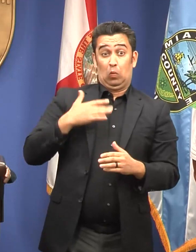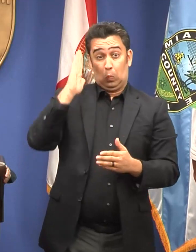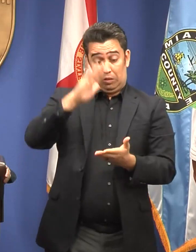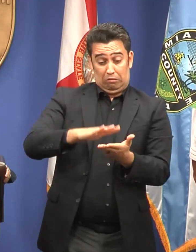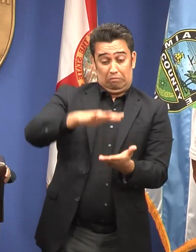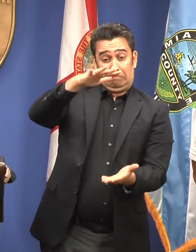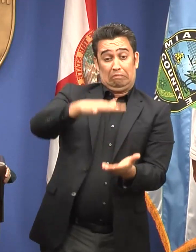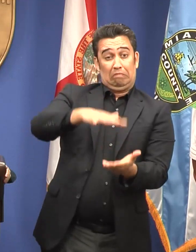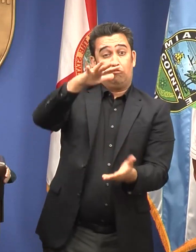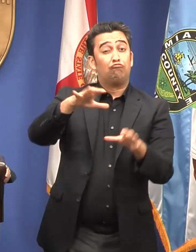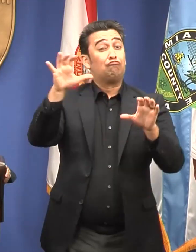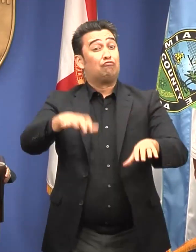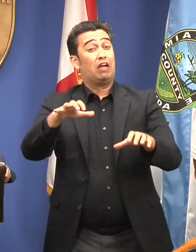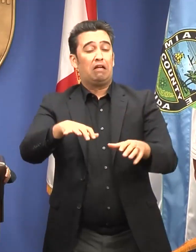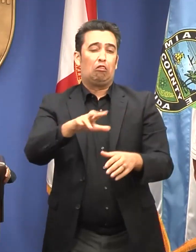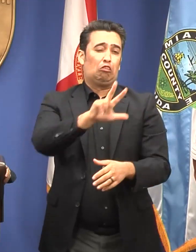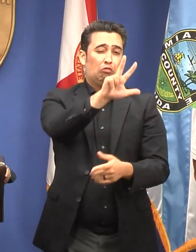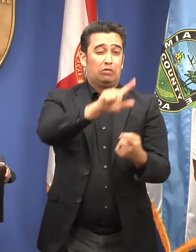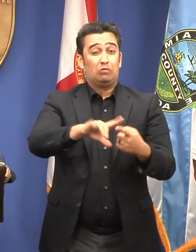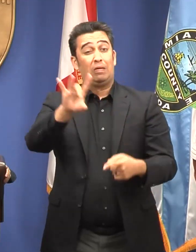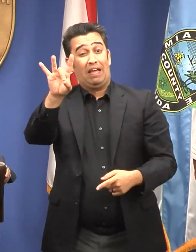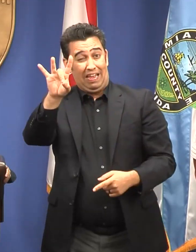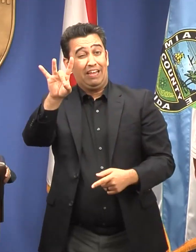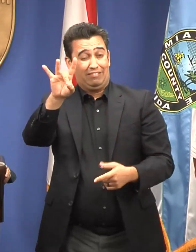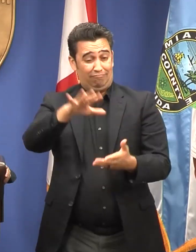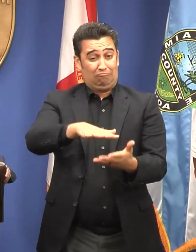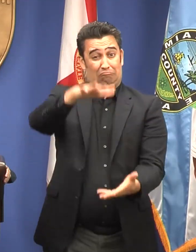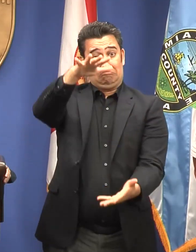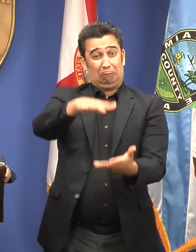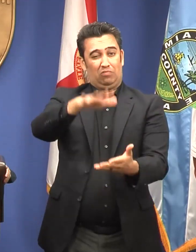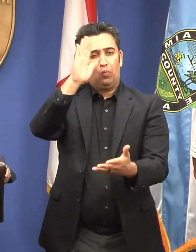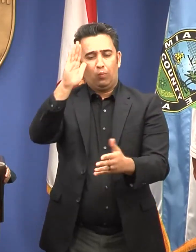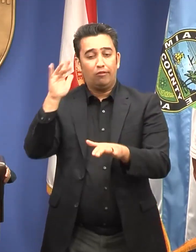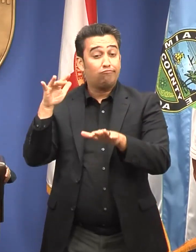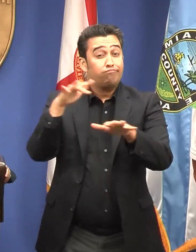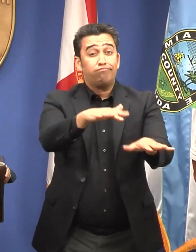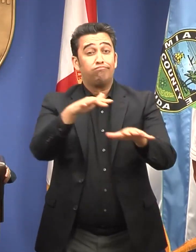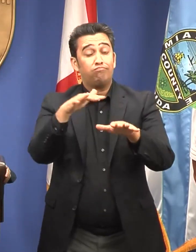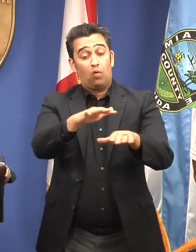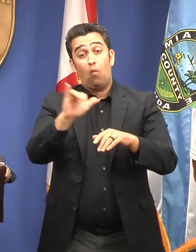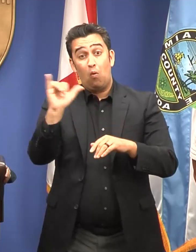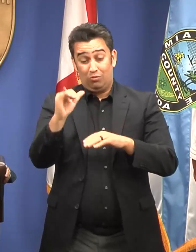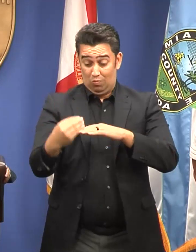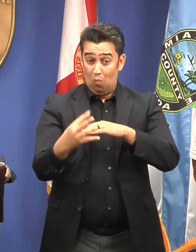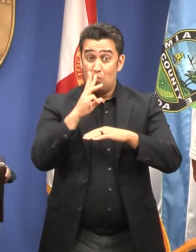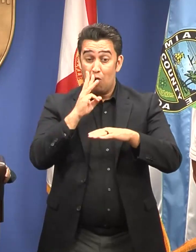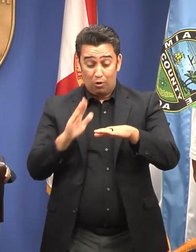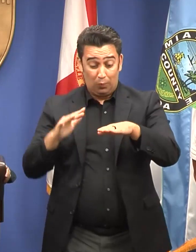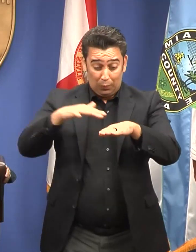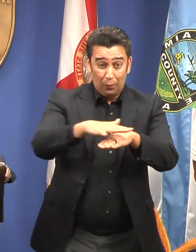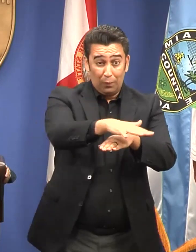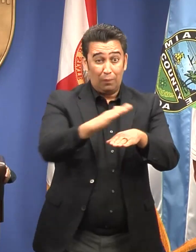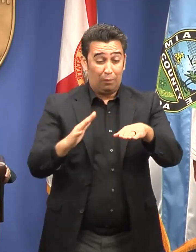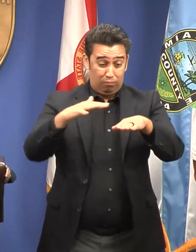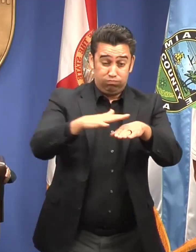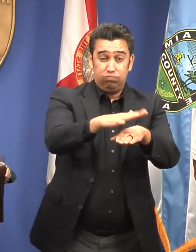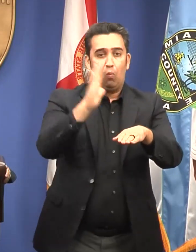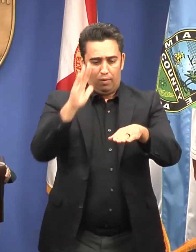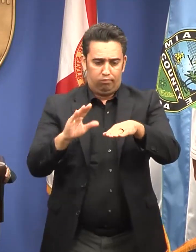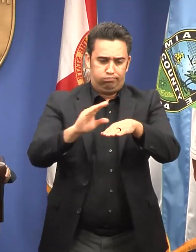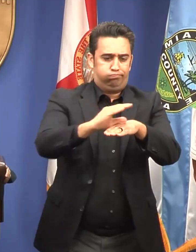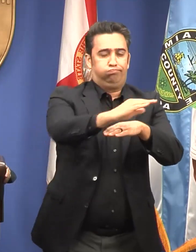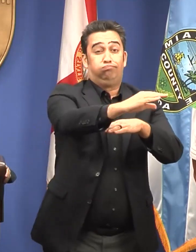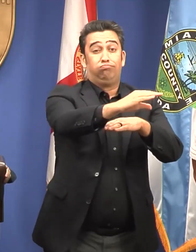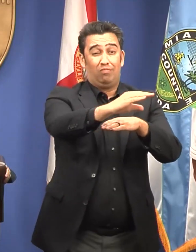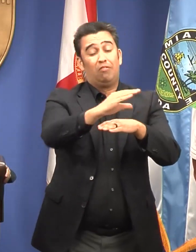through Thursday, with a risk of flash and urban flooding. A storm surge watch is in effect for lower parts of Miami-Dade County,